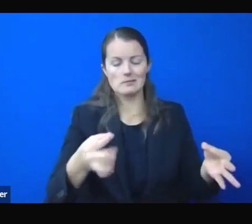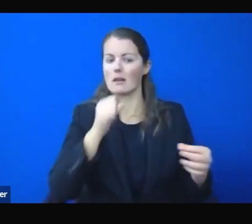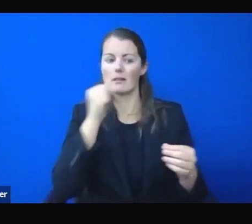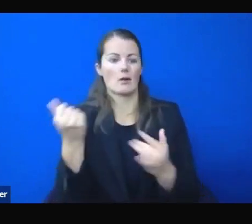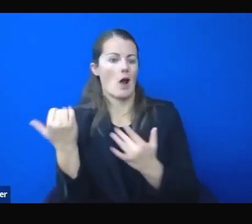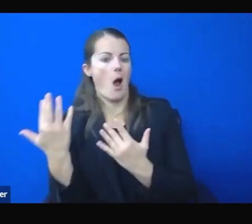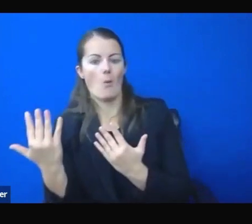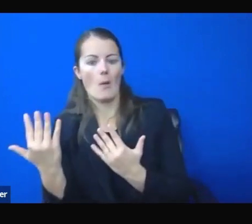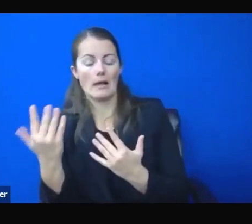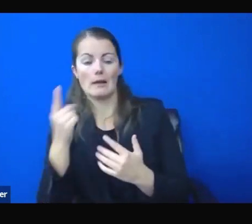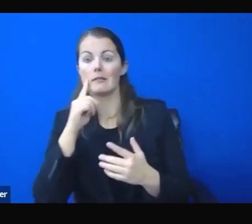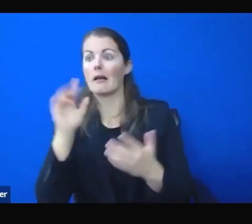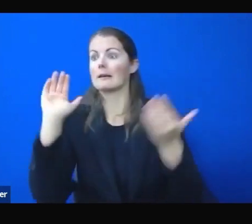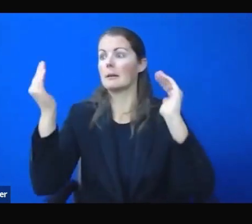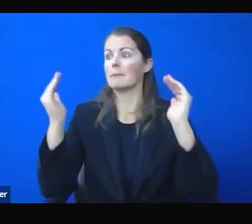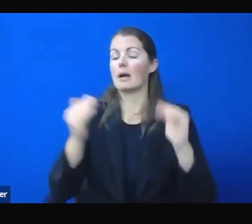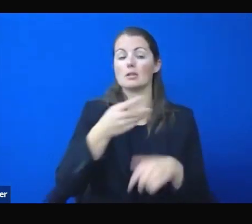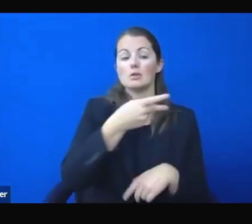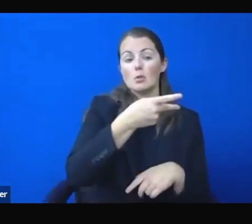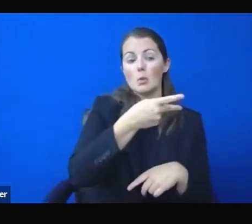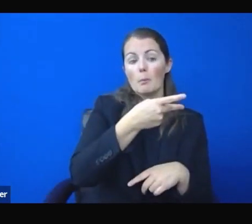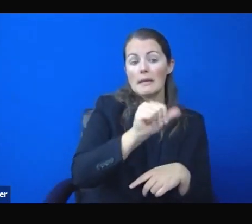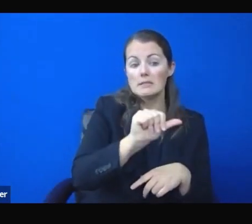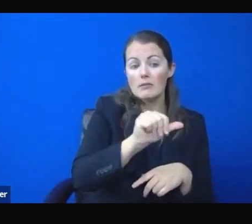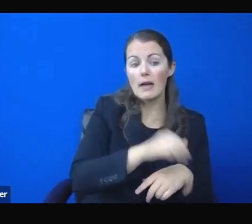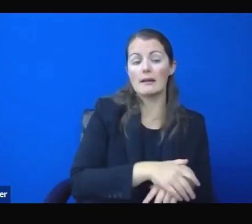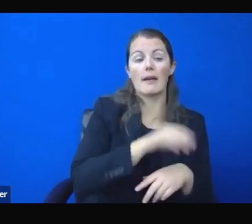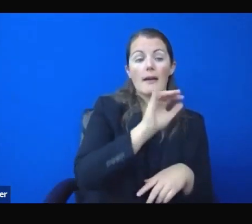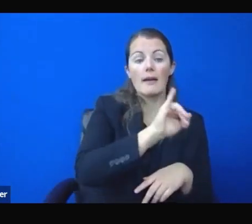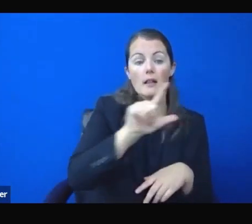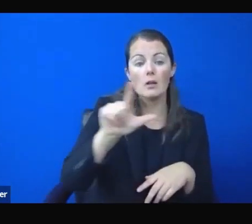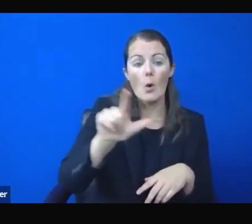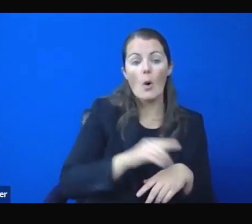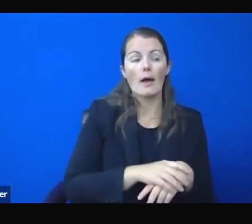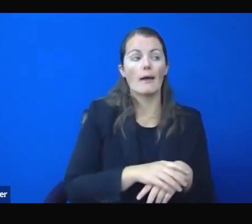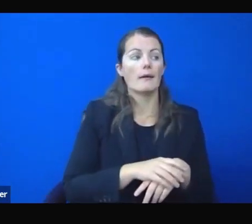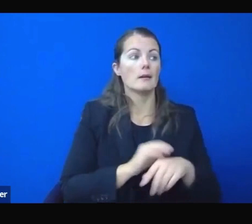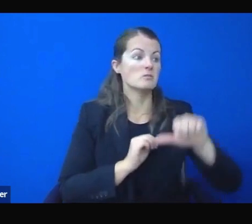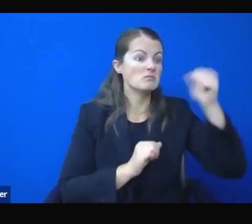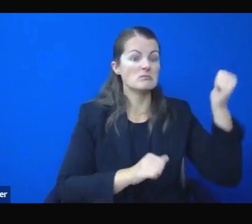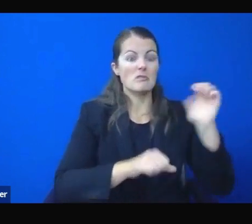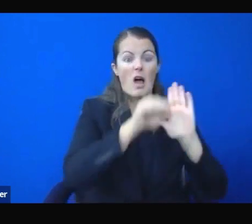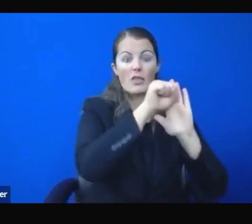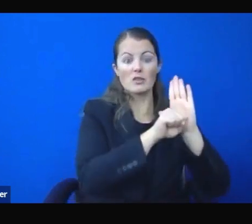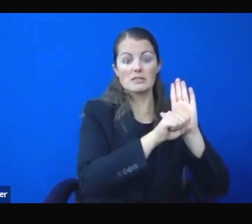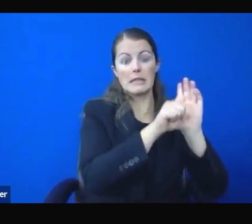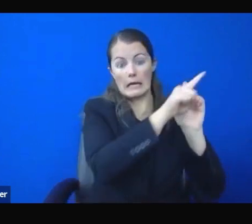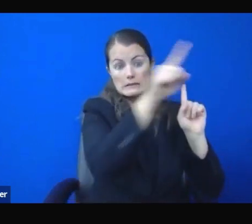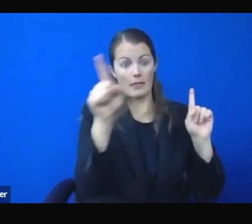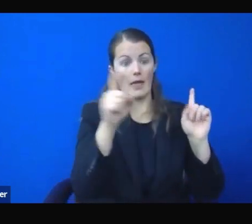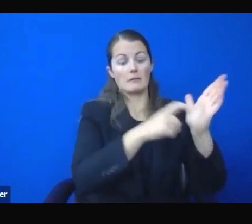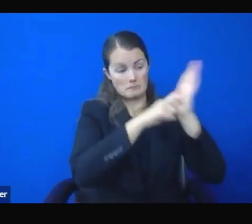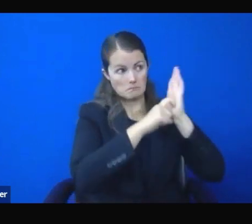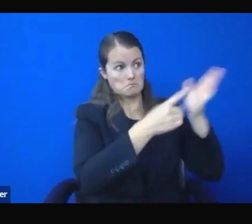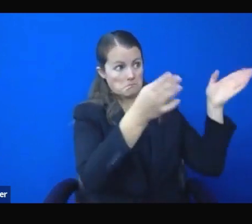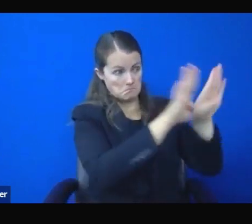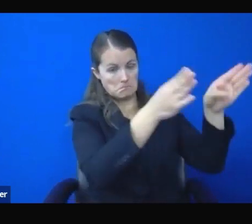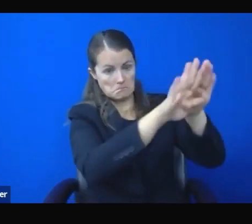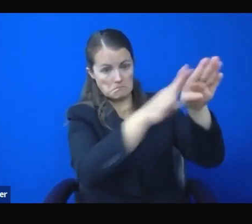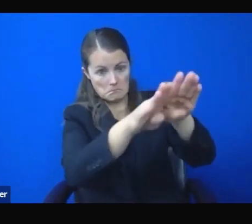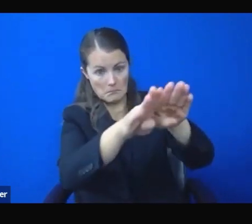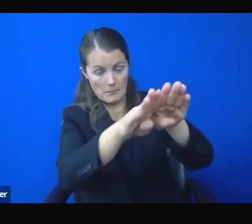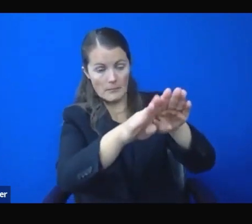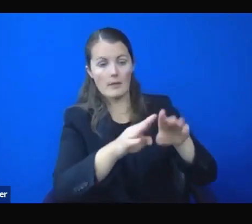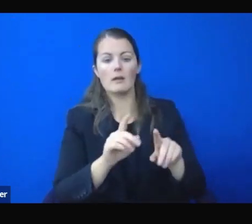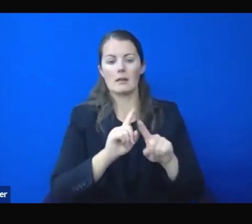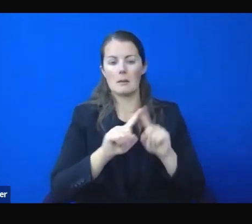or other states that have closed down. So obviously you didn't want to close down. You're kind of leaving it up to the, seems to be leaving